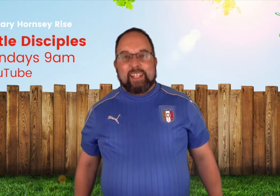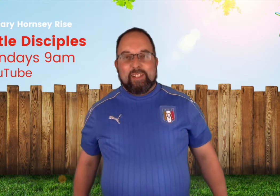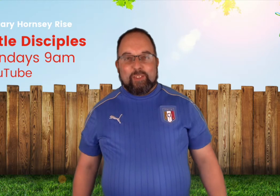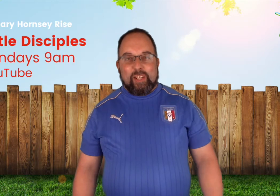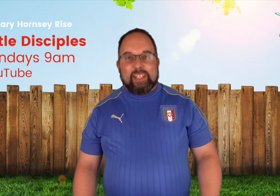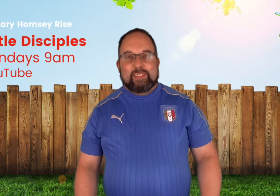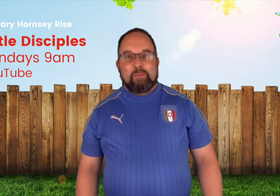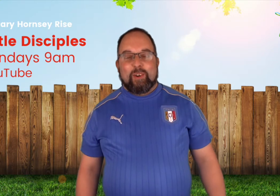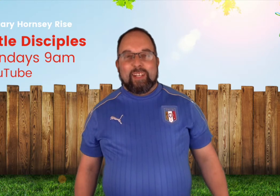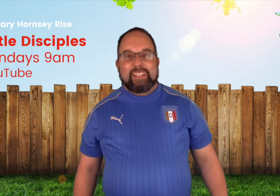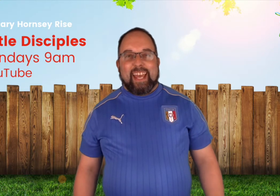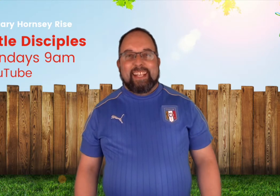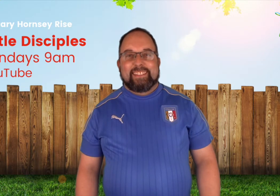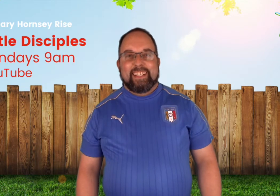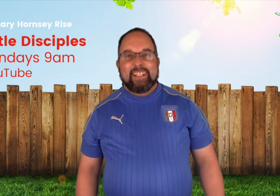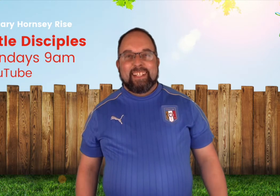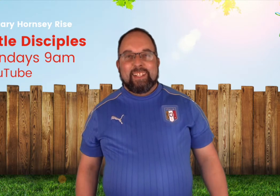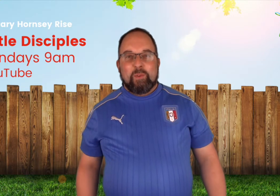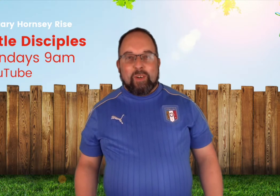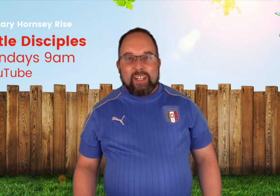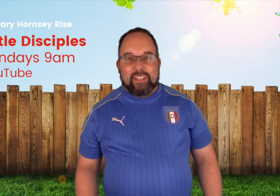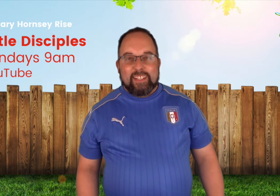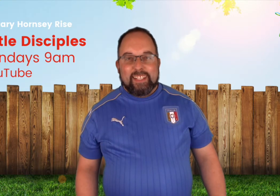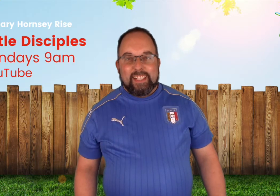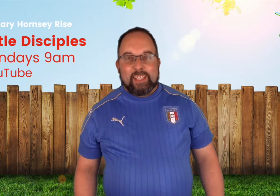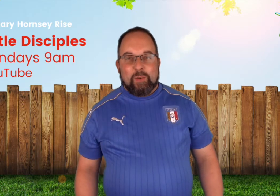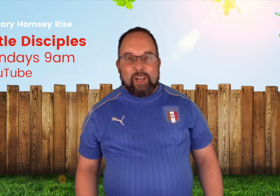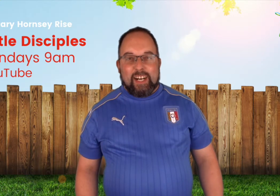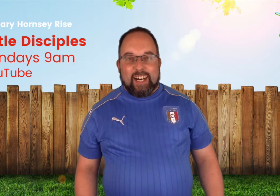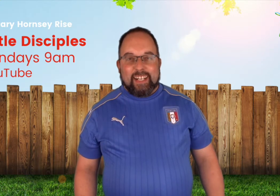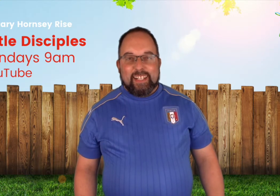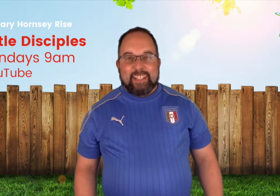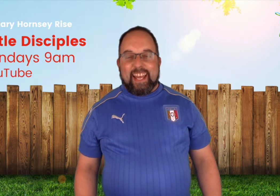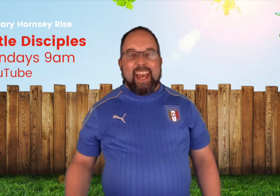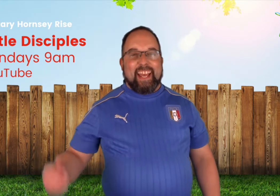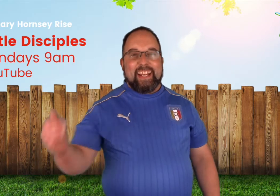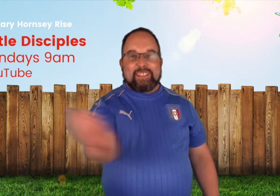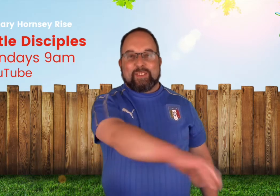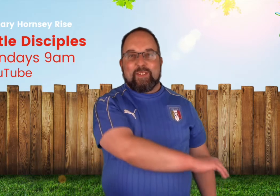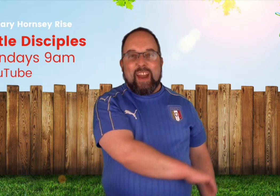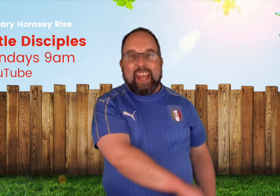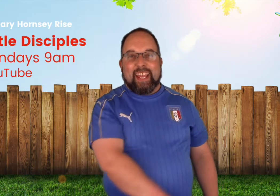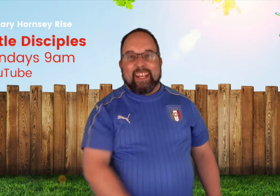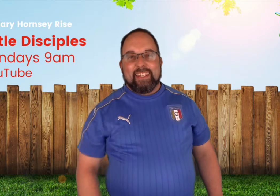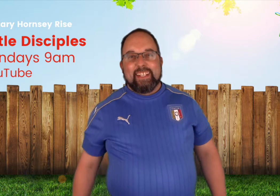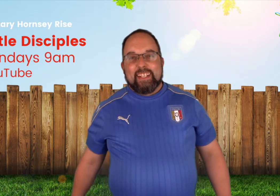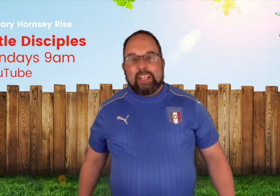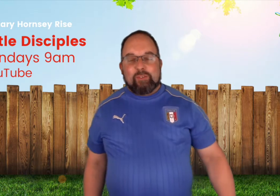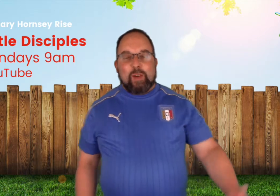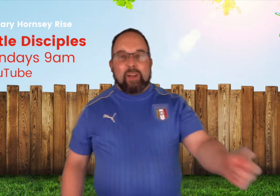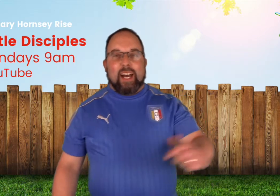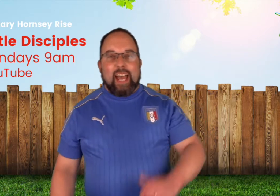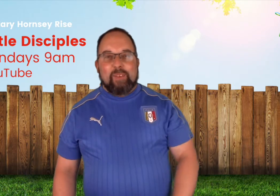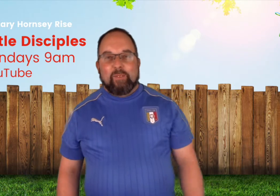enjoying your summer holidays what you are hey that's great give someone a high five